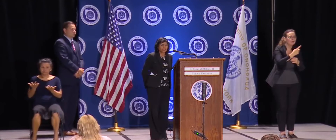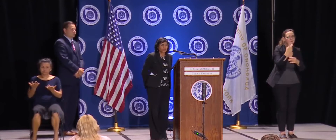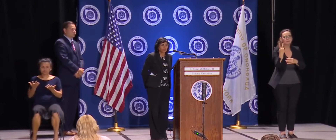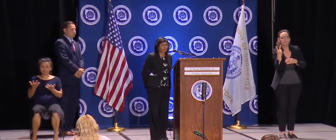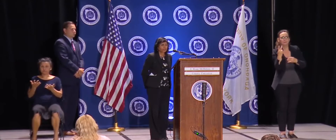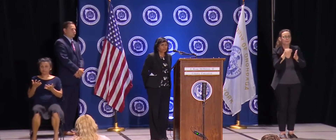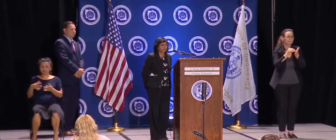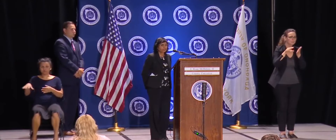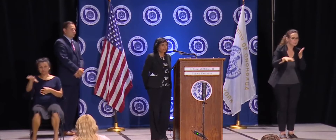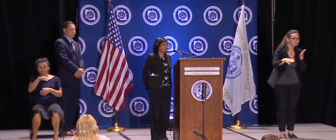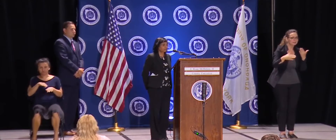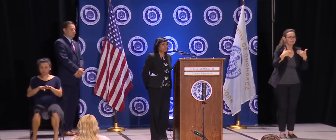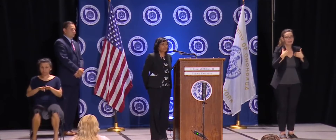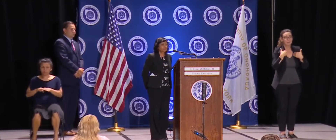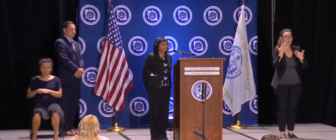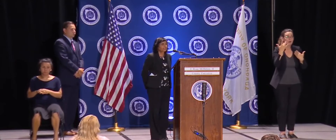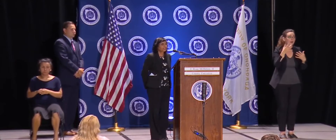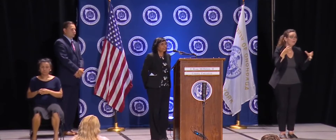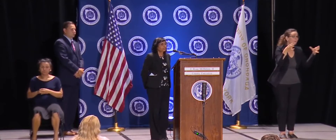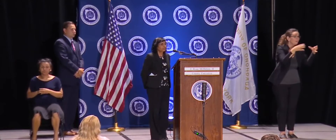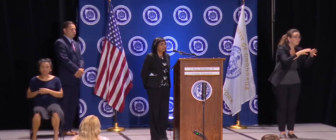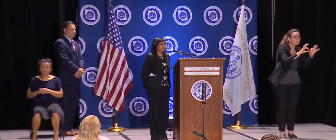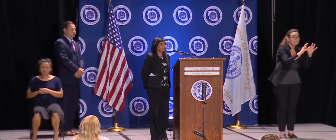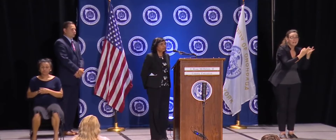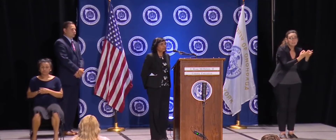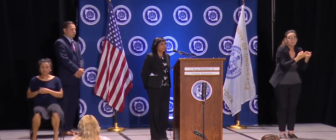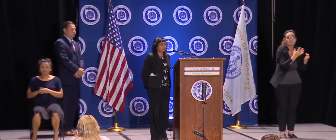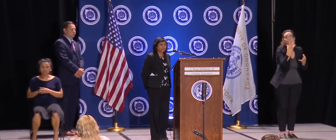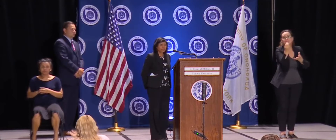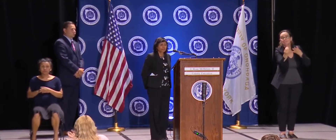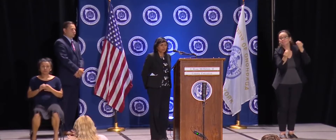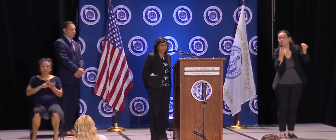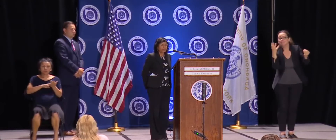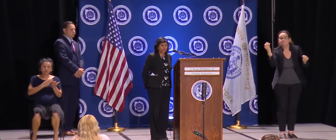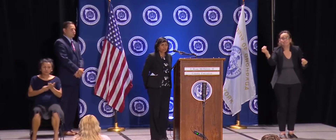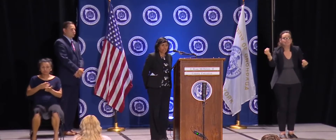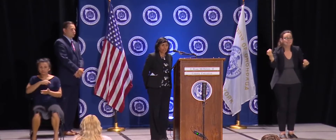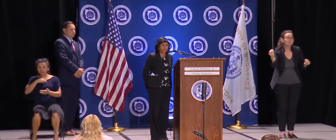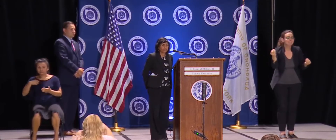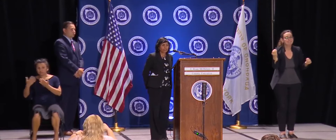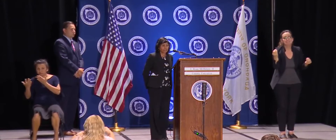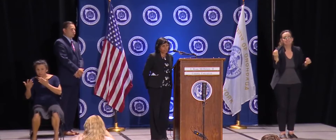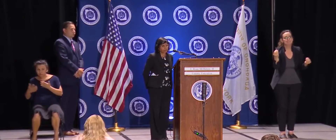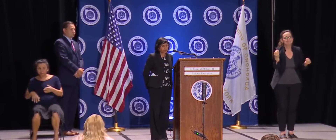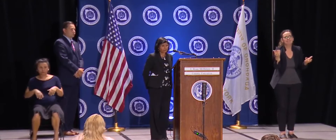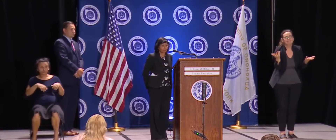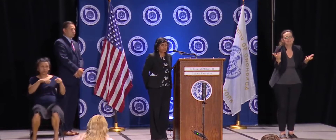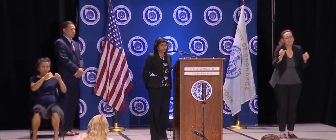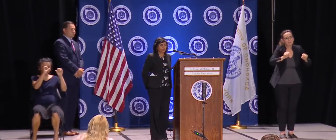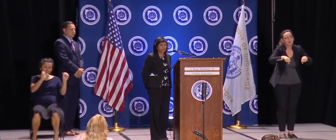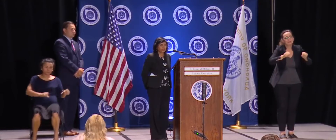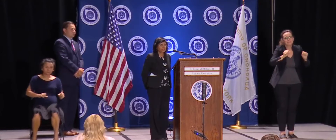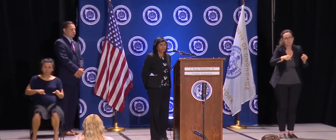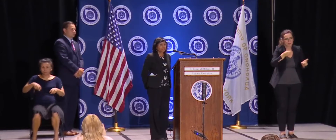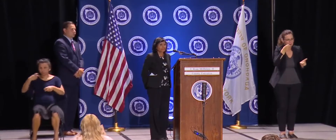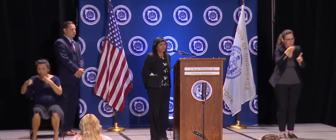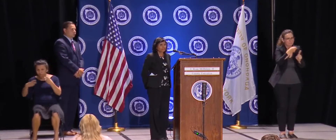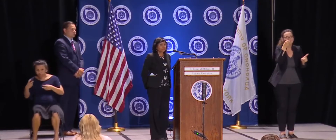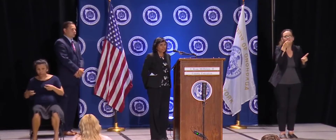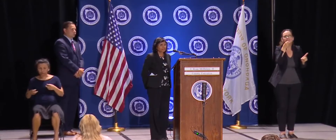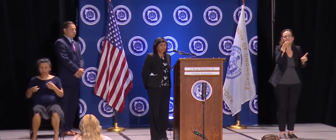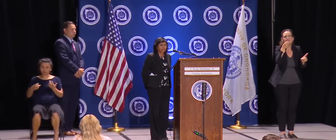any other workplaces, hospitals. Uh, so it is, uh, it was the matter of time and it happened in the first week.